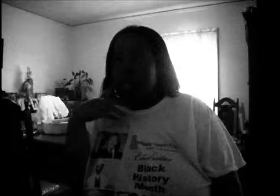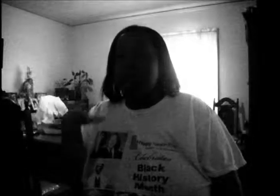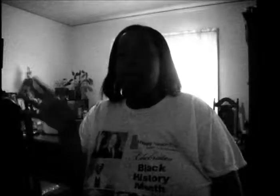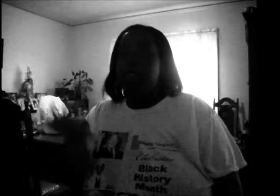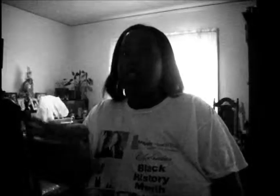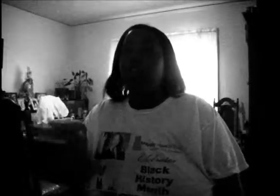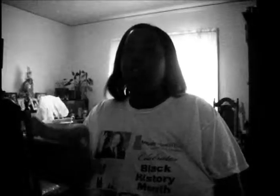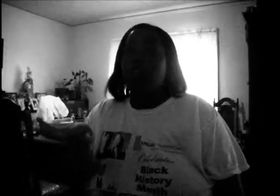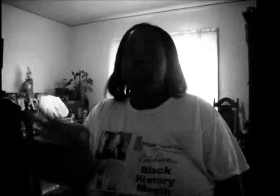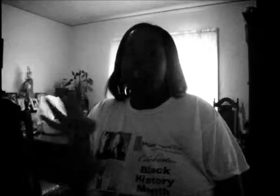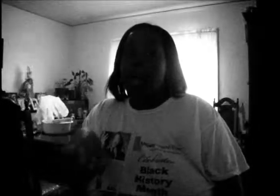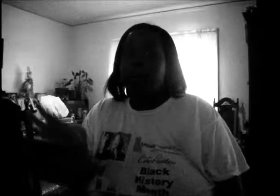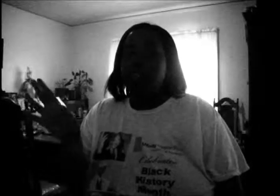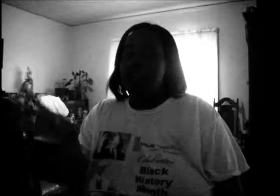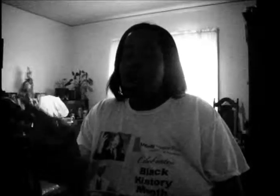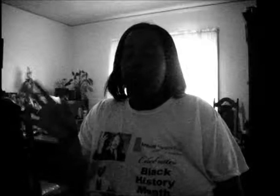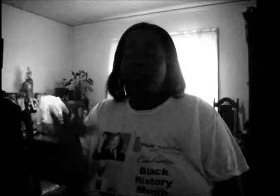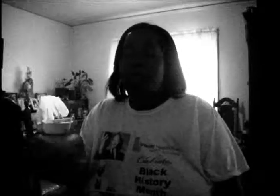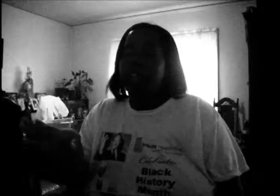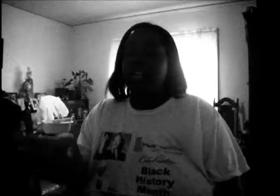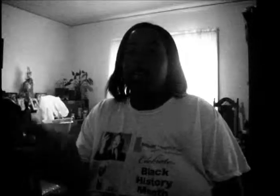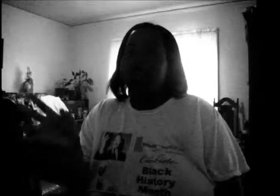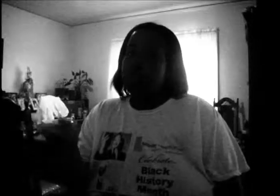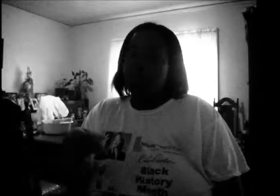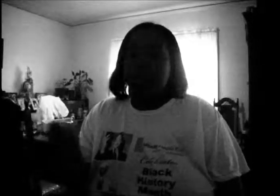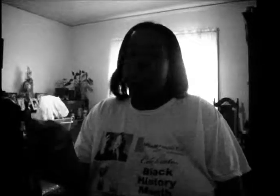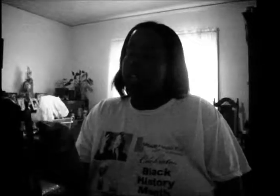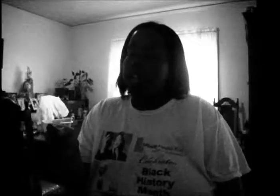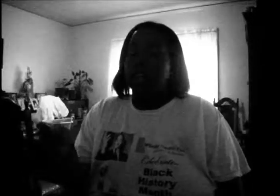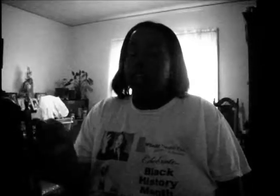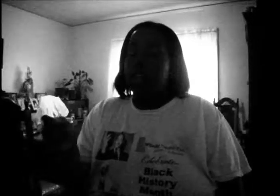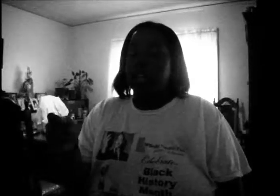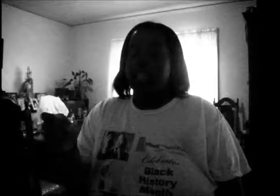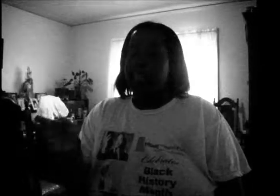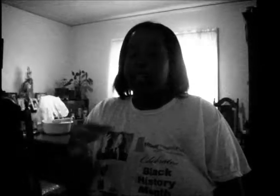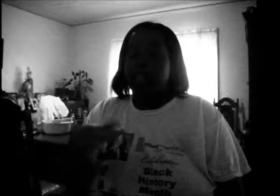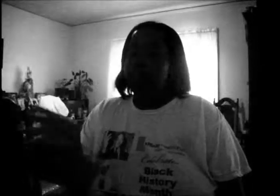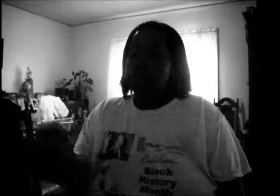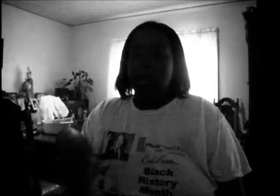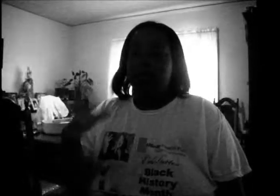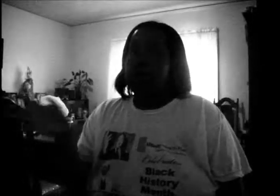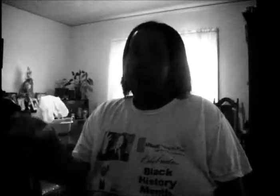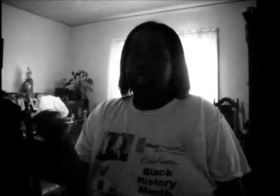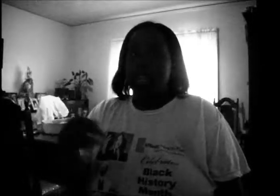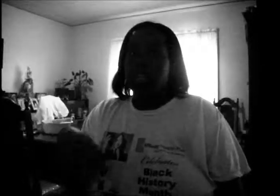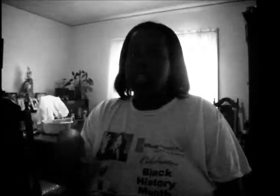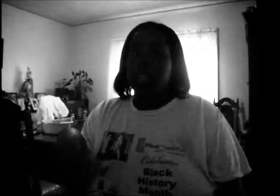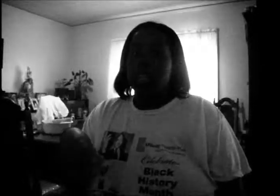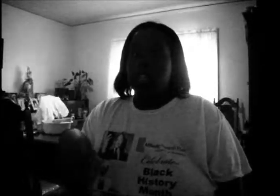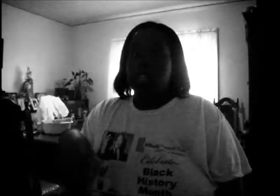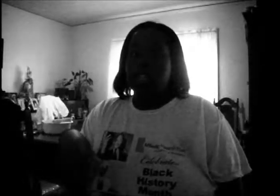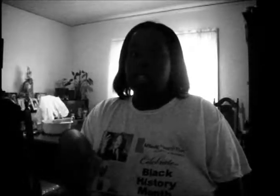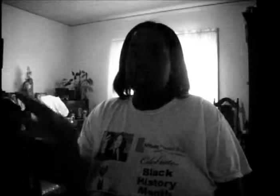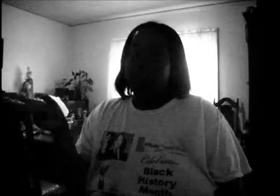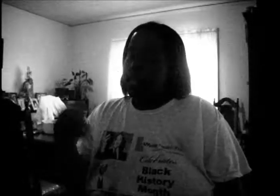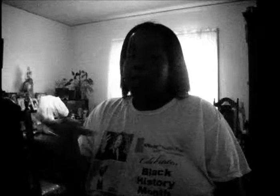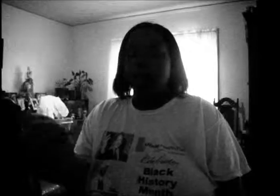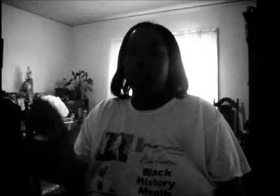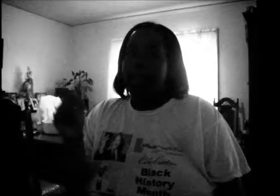I was like, I was the girls that was, you know, doing it, was doing it good and all that stuff. They were working it. They better do that.